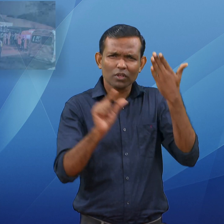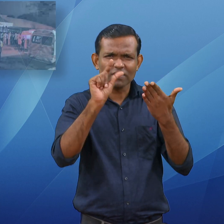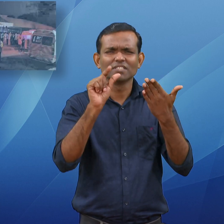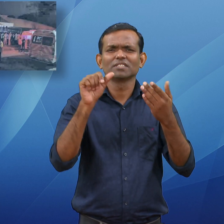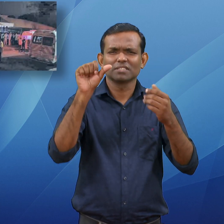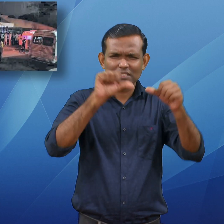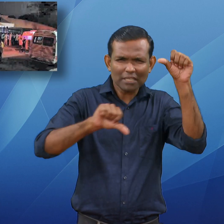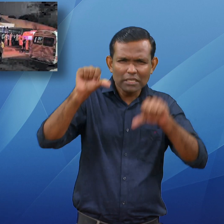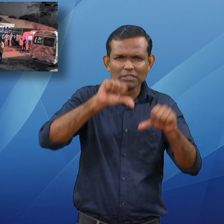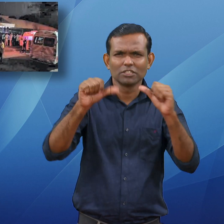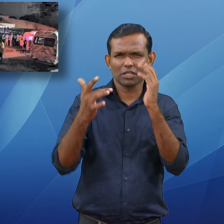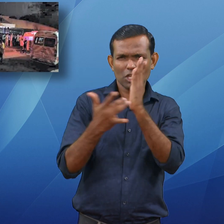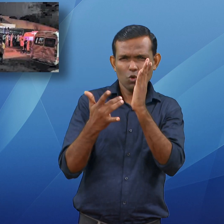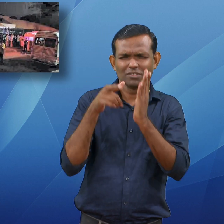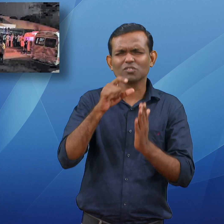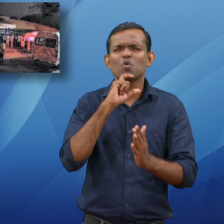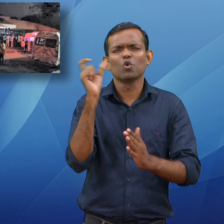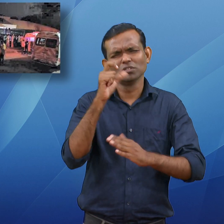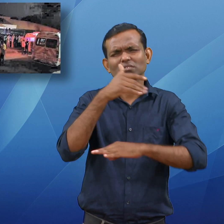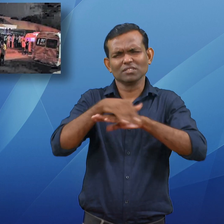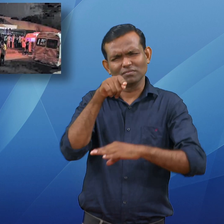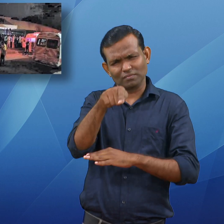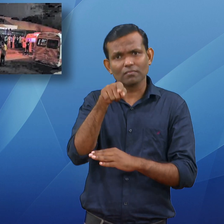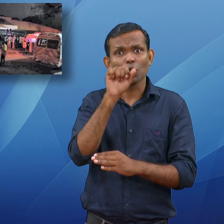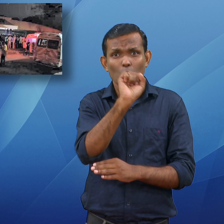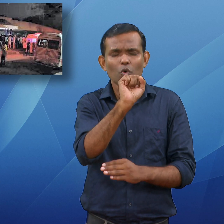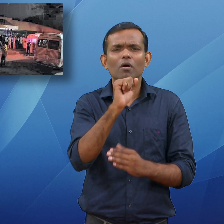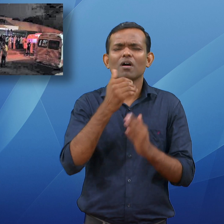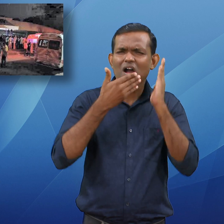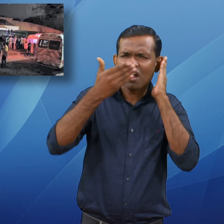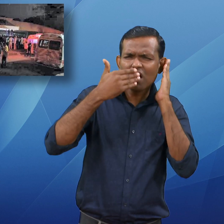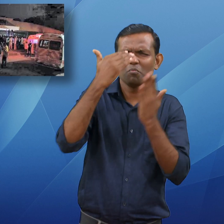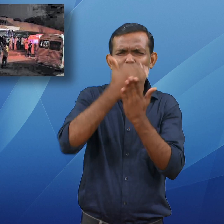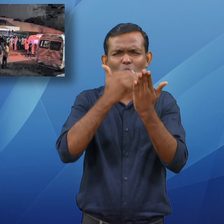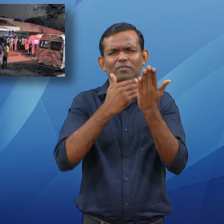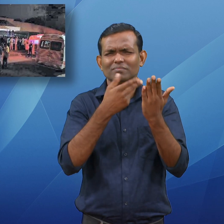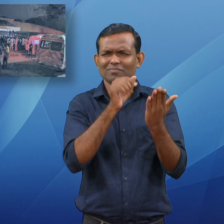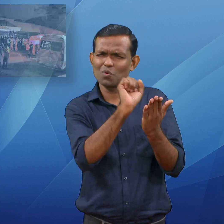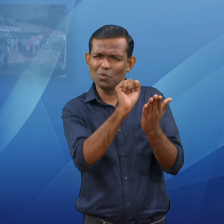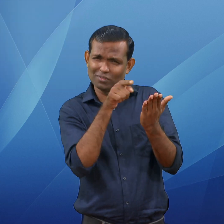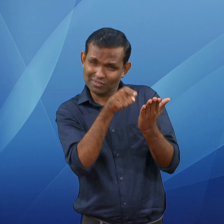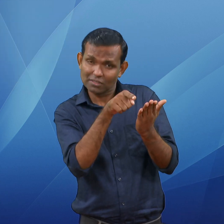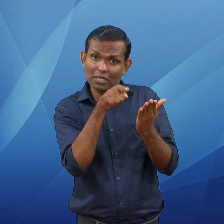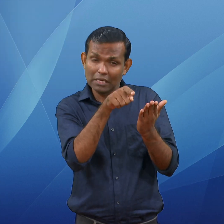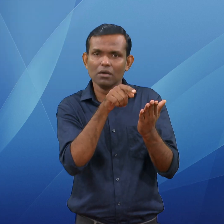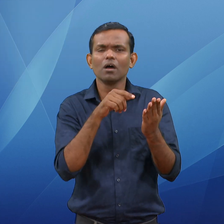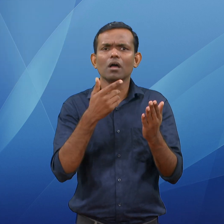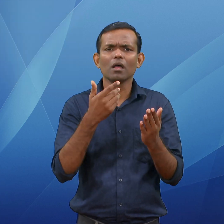stampede at the Cochin University of Science and Technology, CUSAT, or No. 25. The tragic incident that shook the country